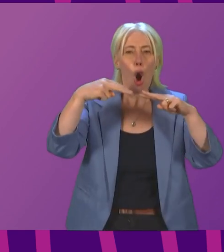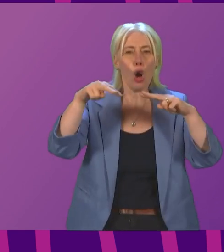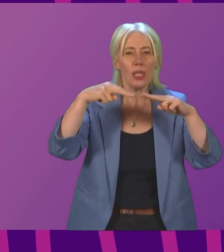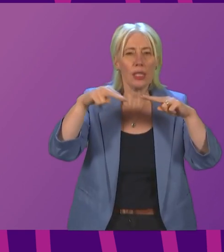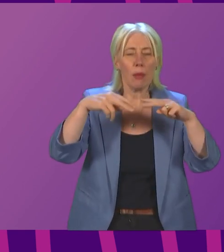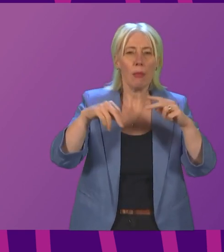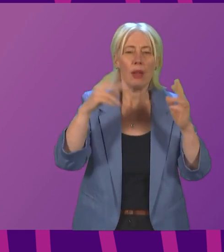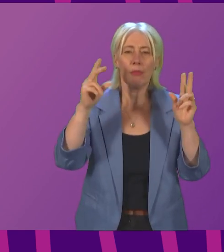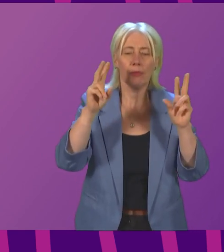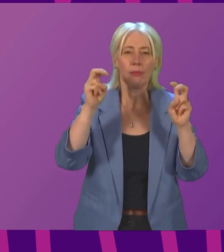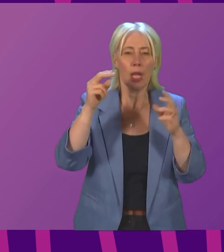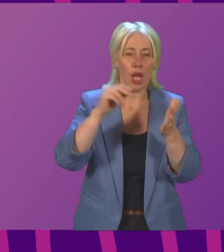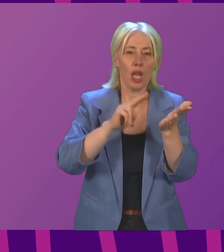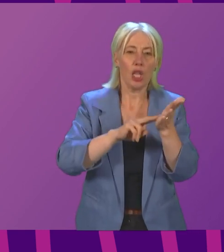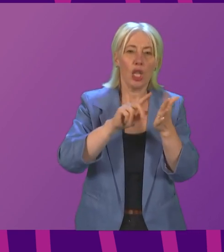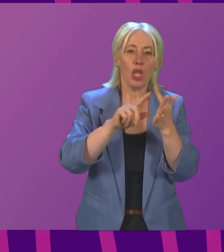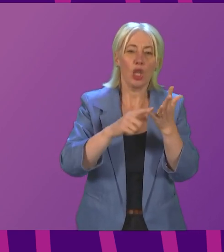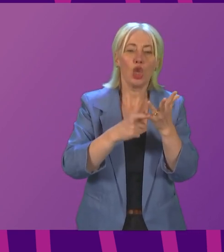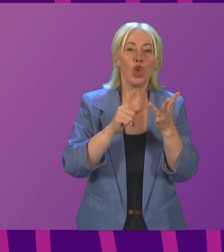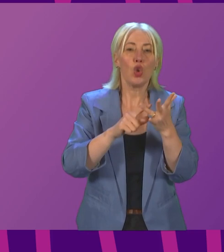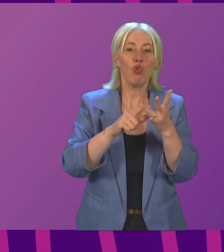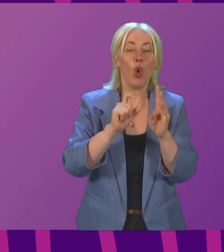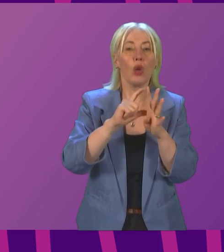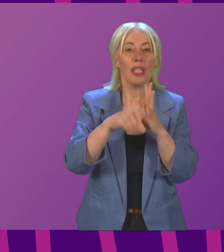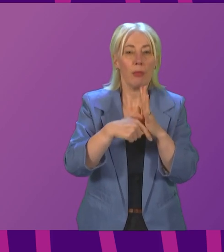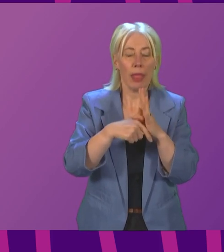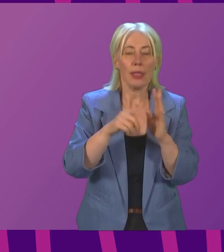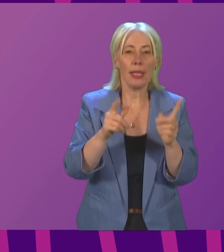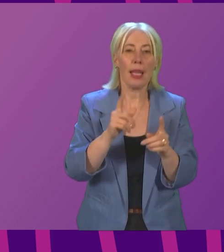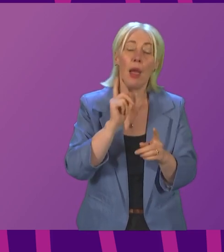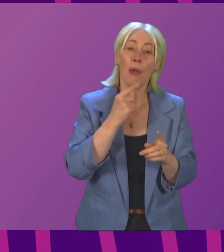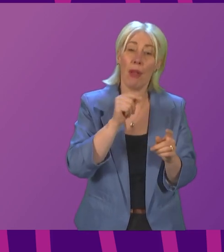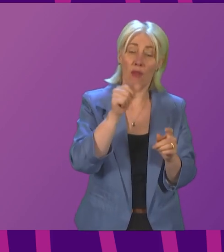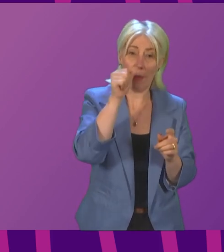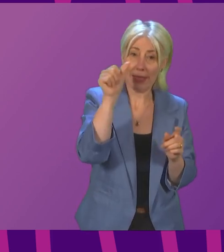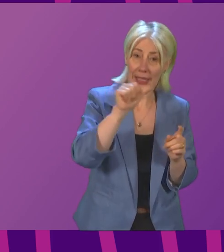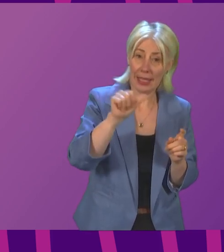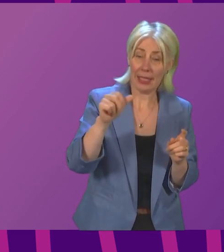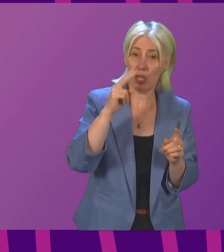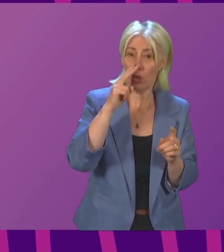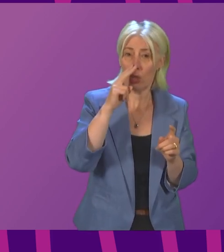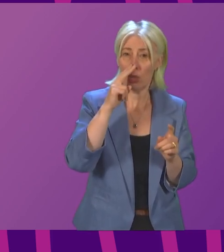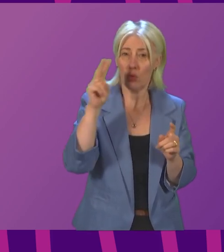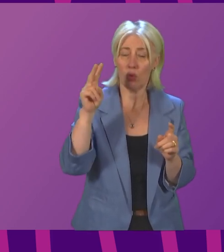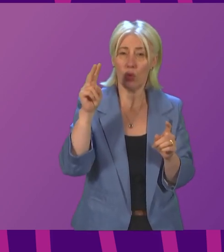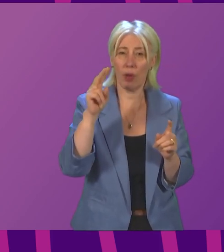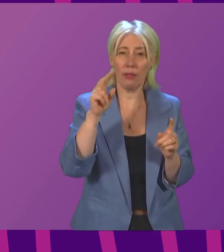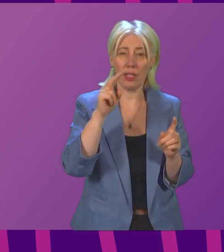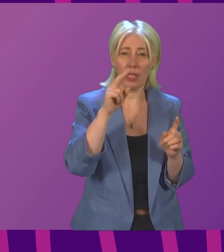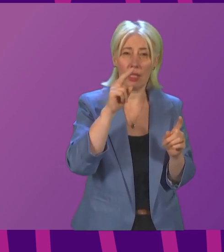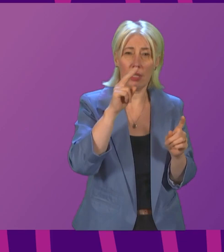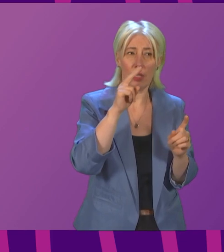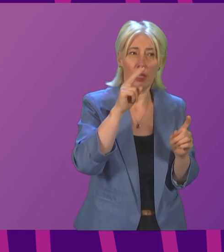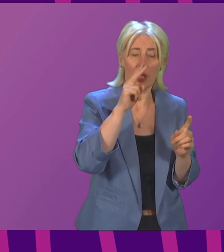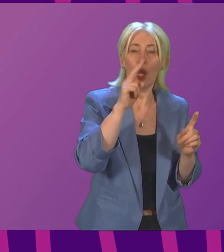neurodisability, and if so, will young people in the spectrum aged between 12 and 16 years old be invited for a second vaccination?